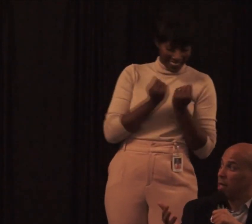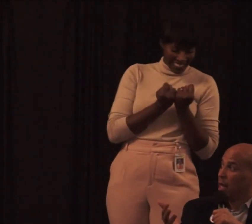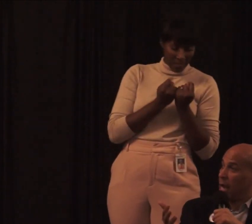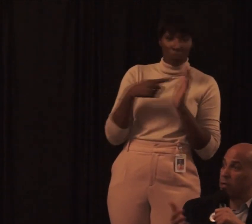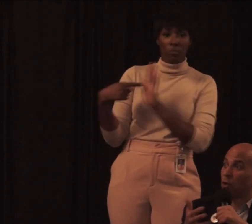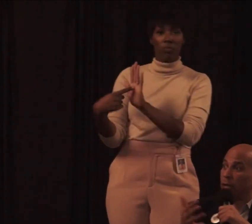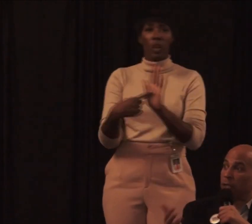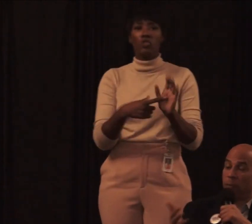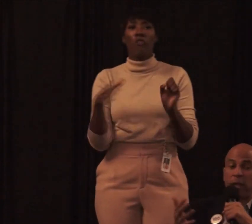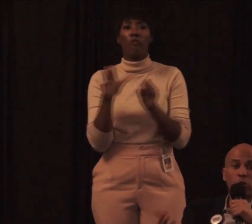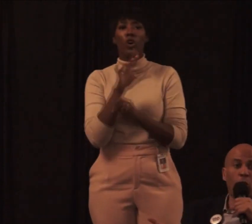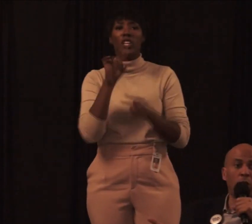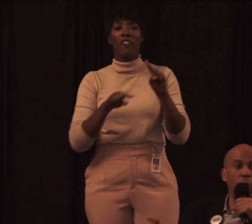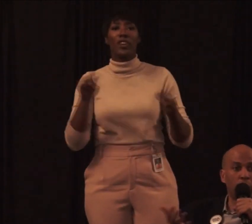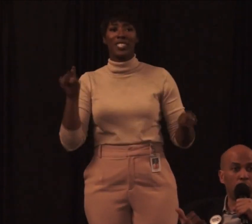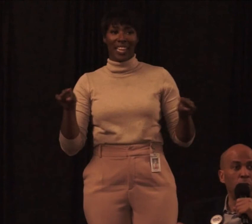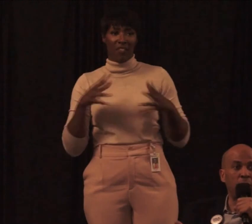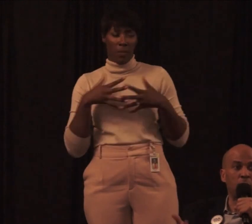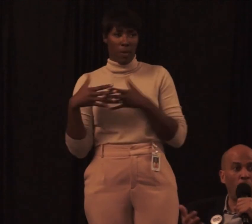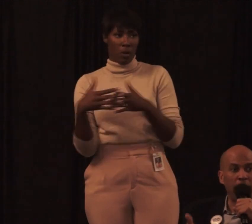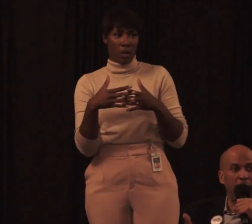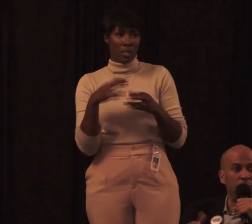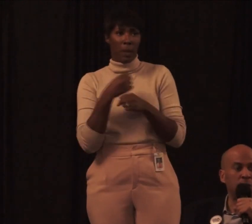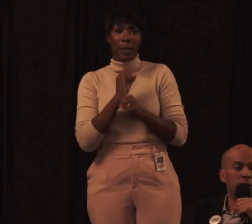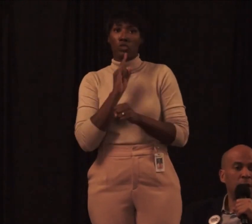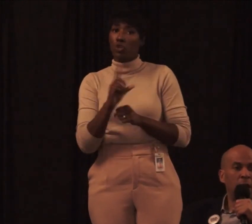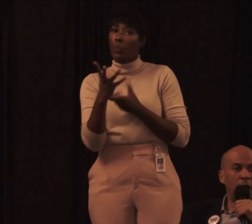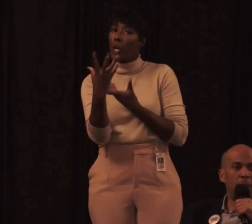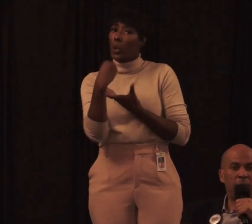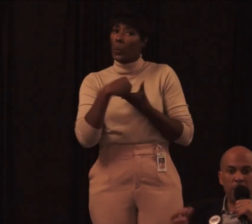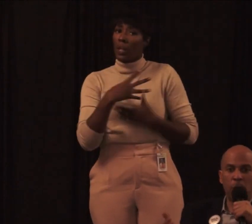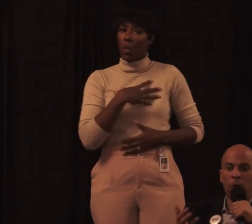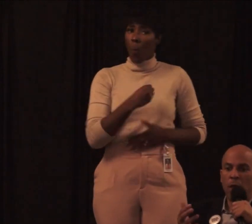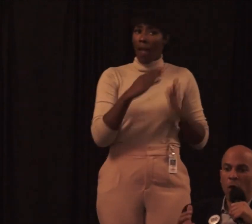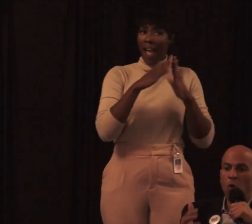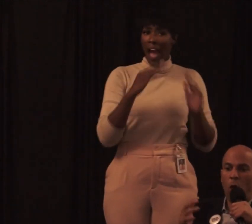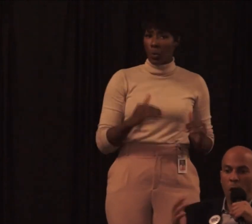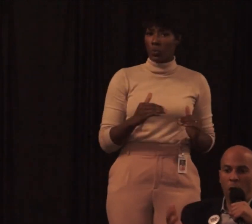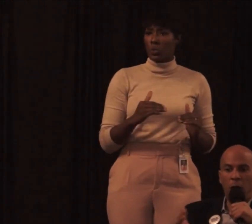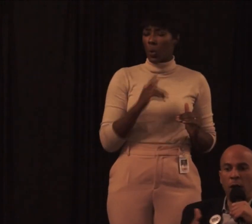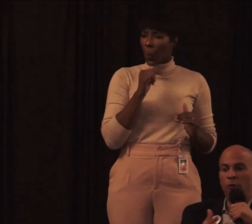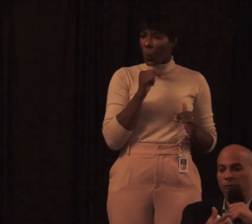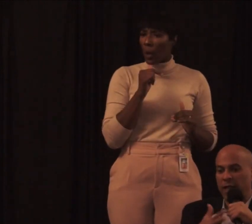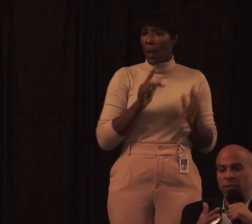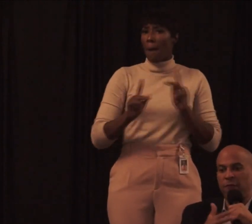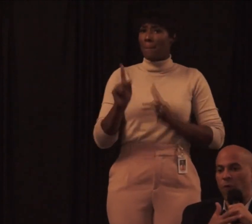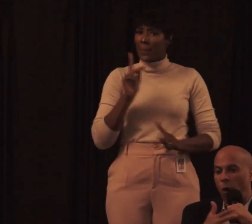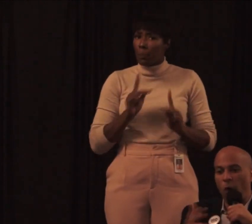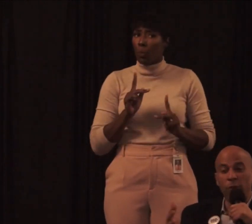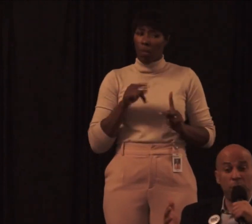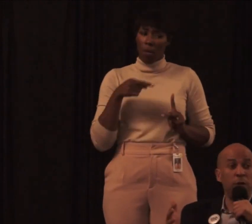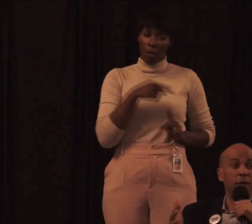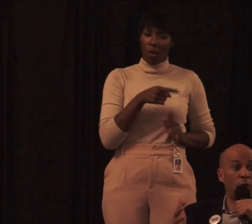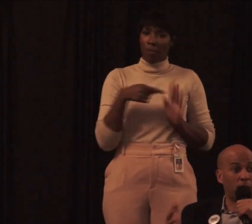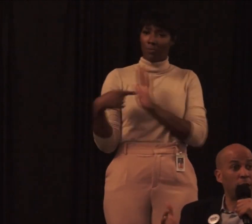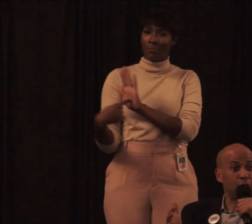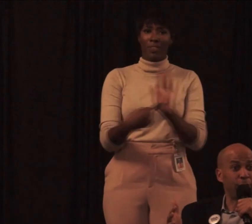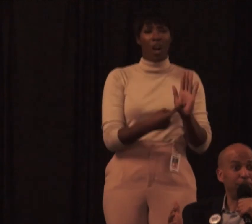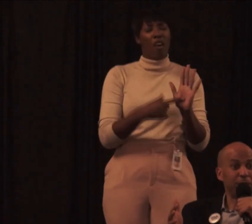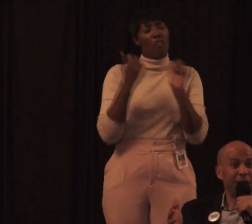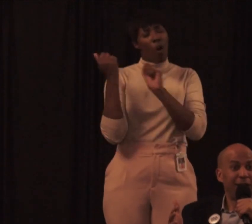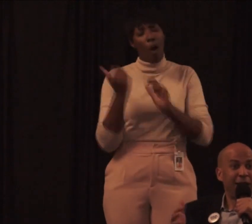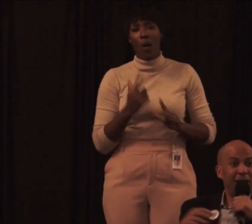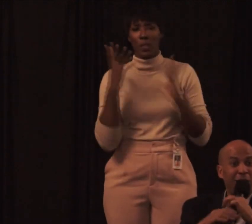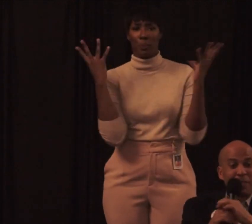America, and is looking to make sure that we are including in the White House people who are reflective of all the beauty of our